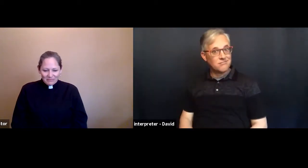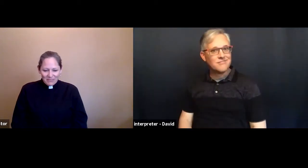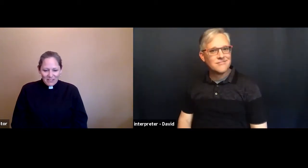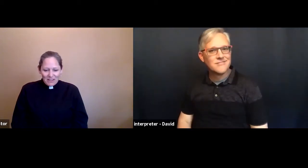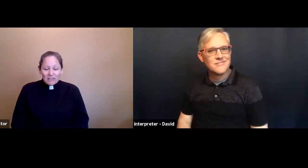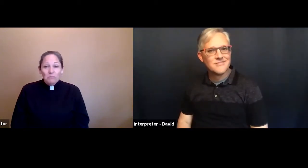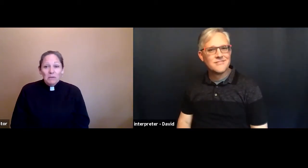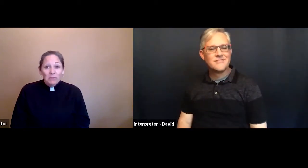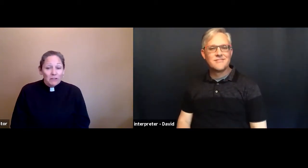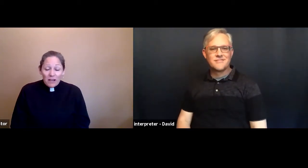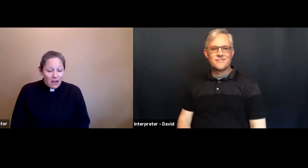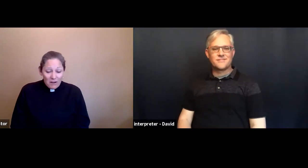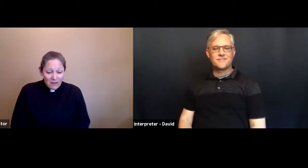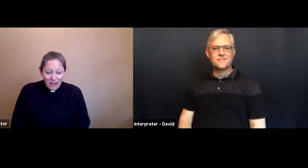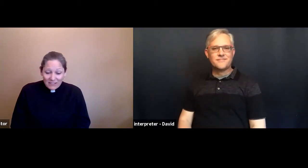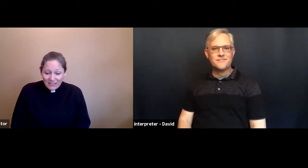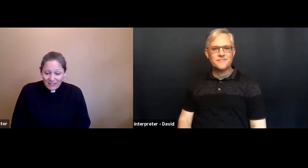The people are not content.